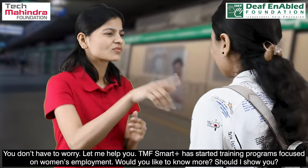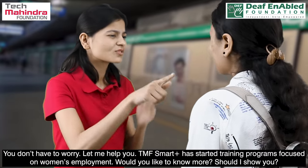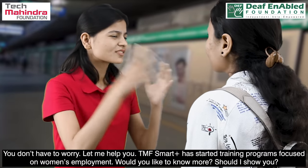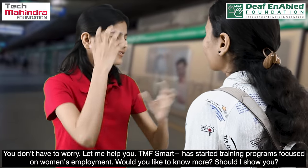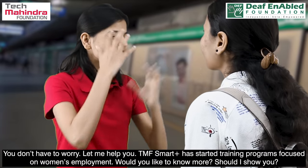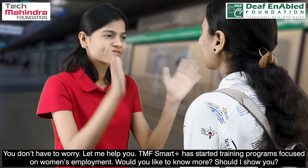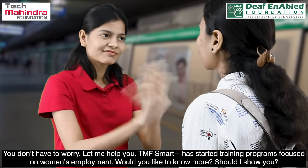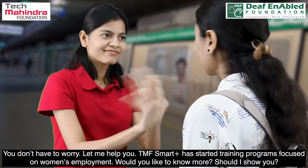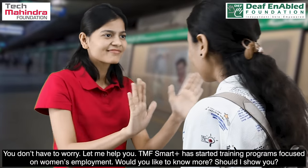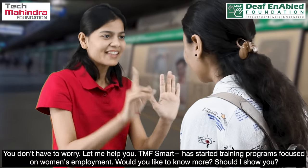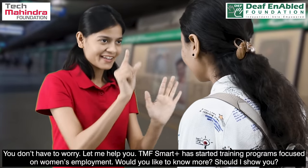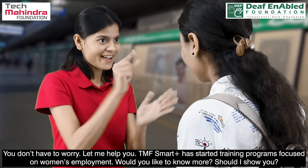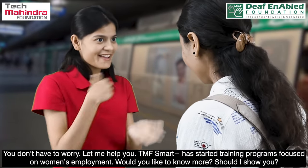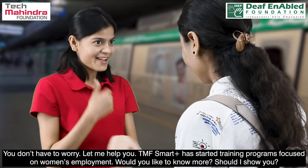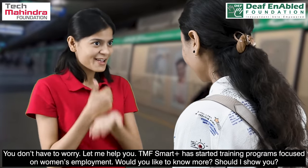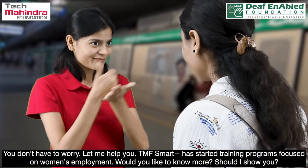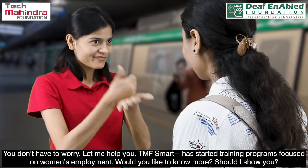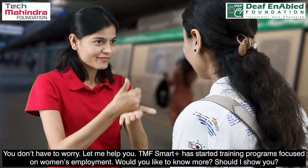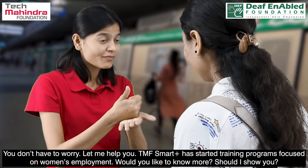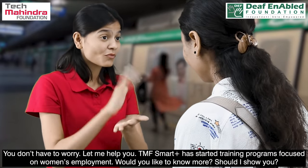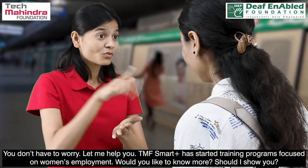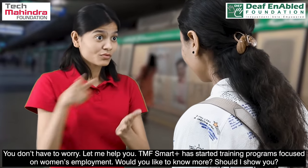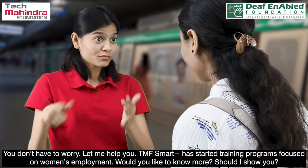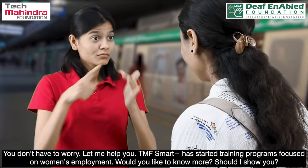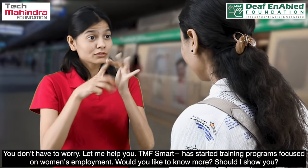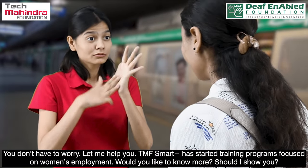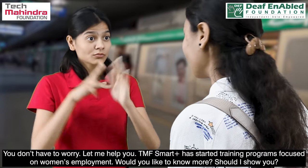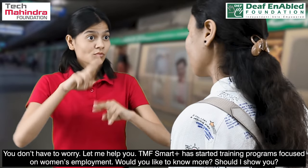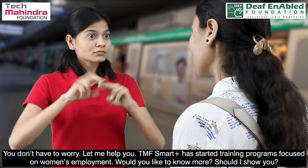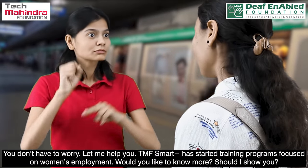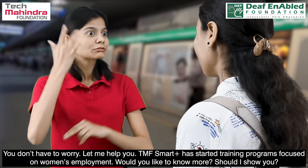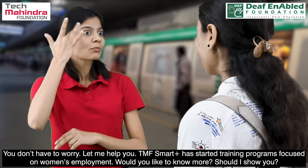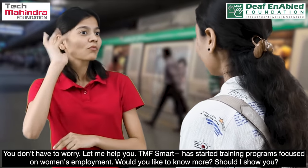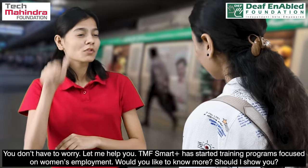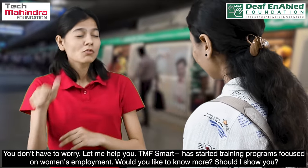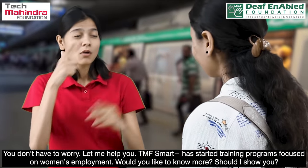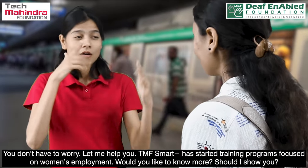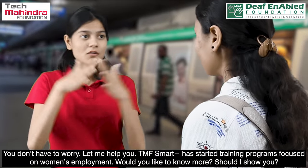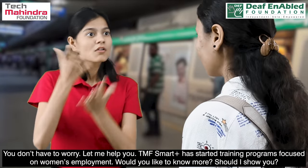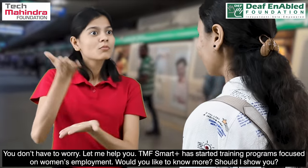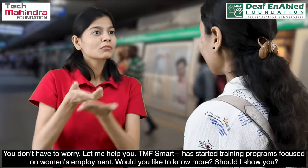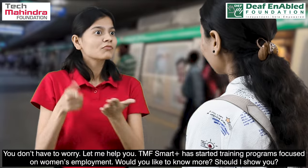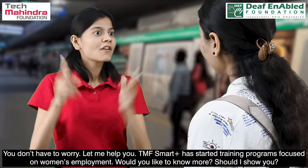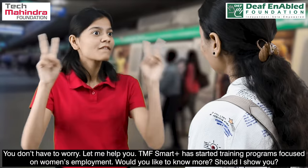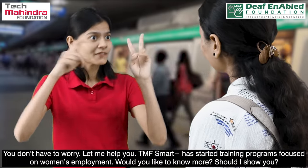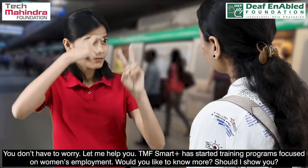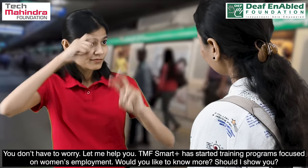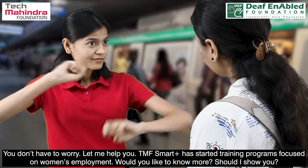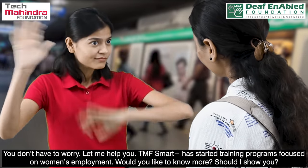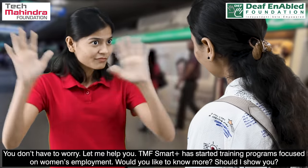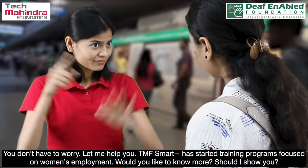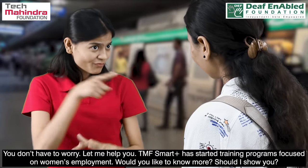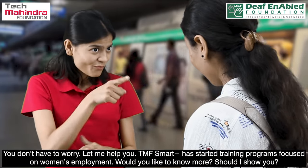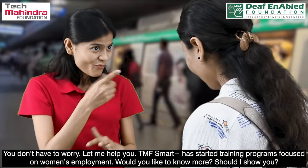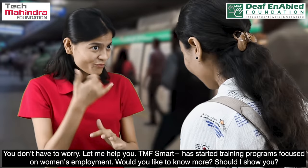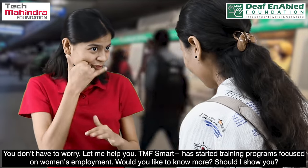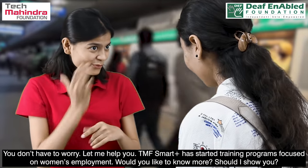You don't have to worry. Let me help you. CMF Smart Plus has started training programs focused on women's employment.